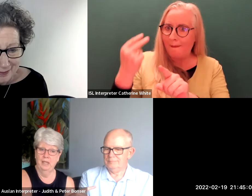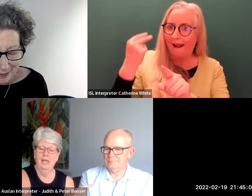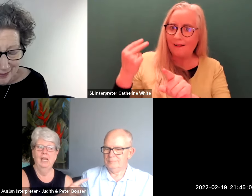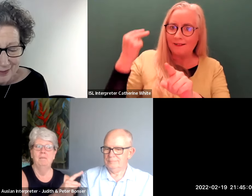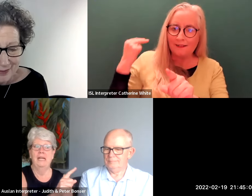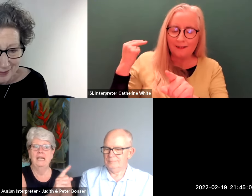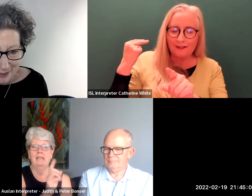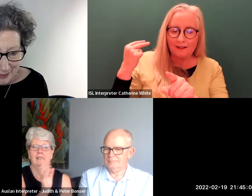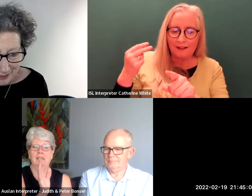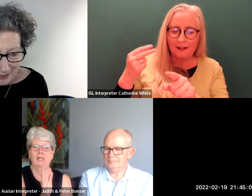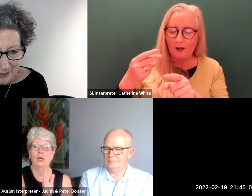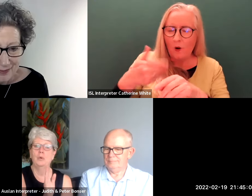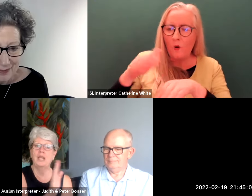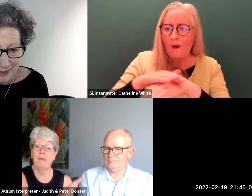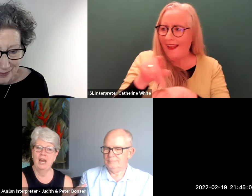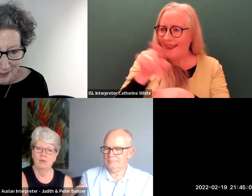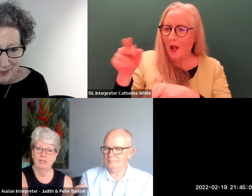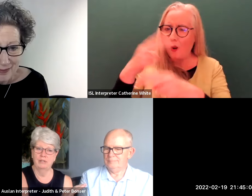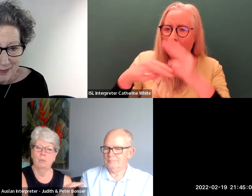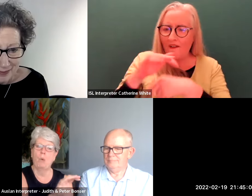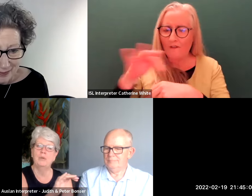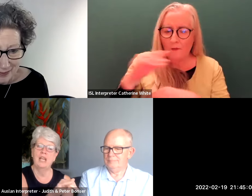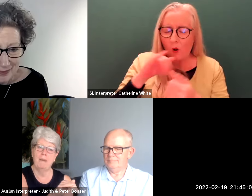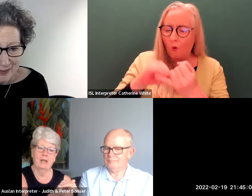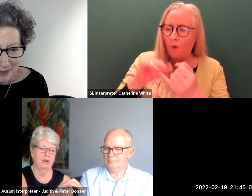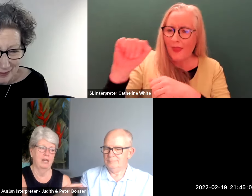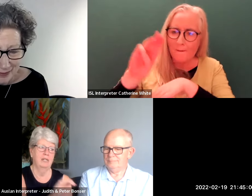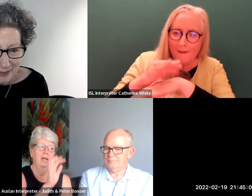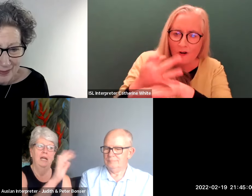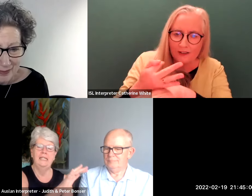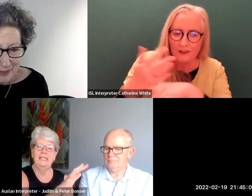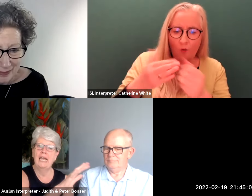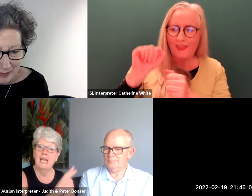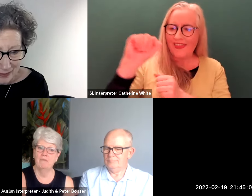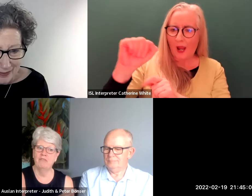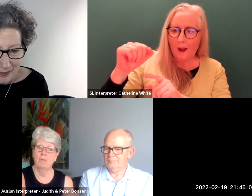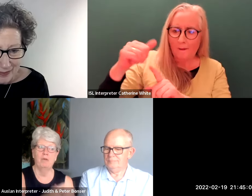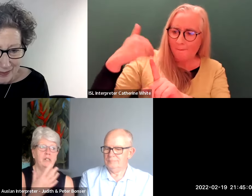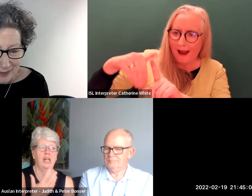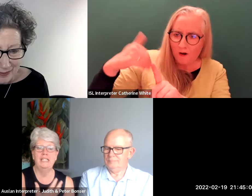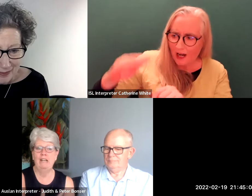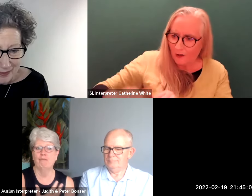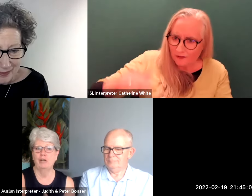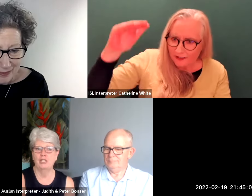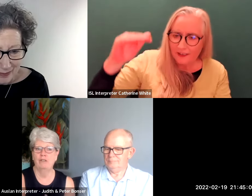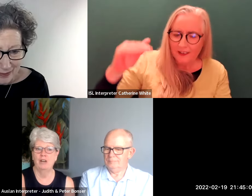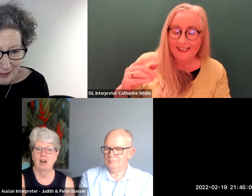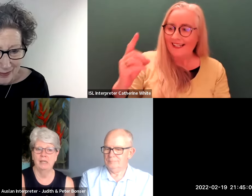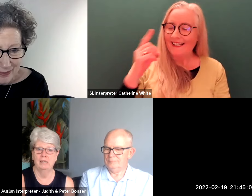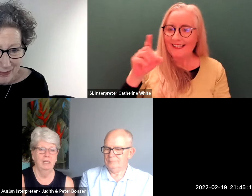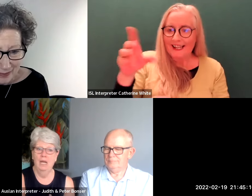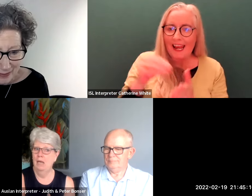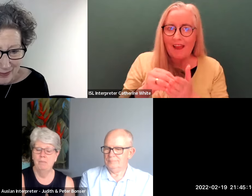from meaning who were their parents what was their background did they come from a deaf rich